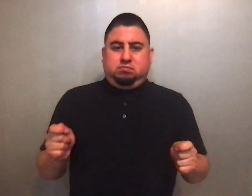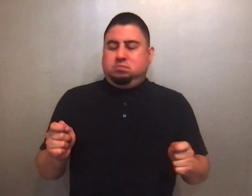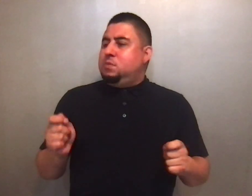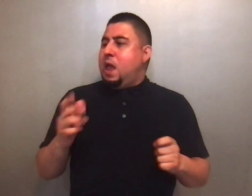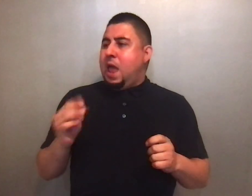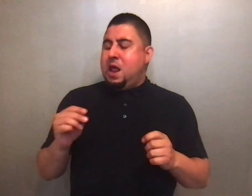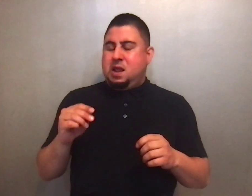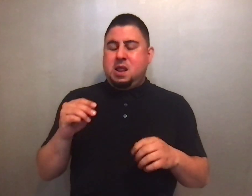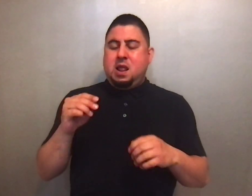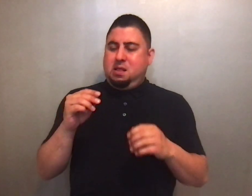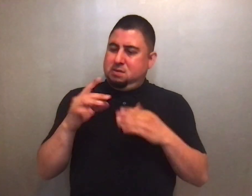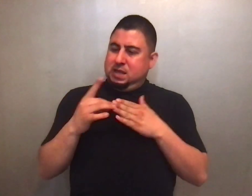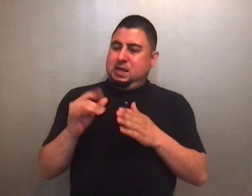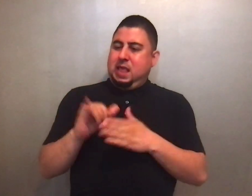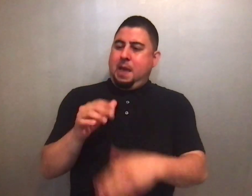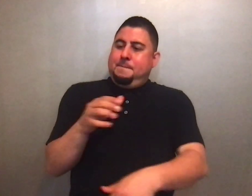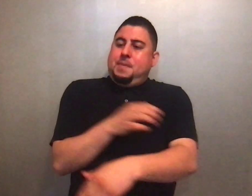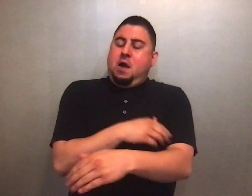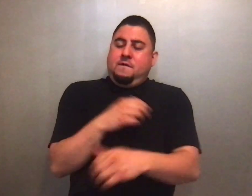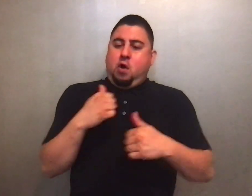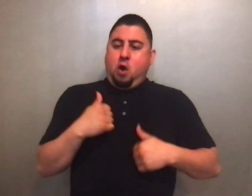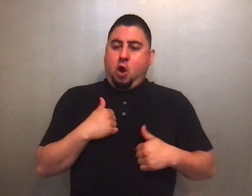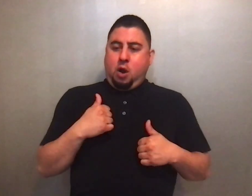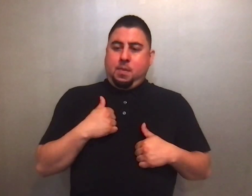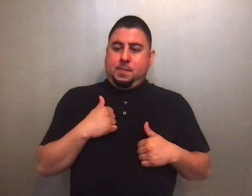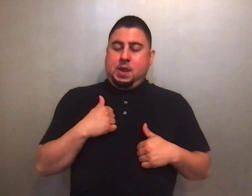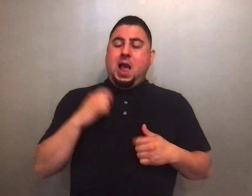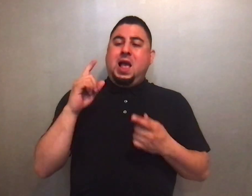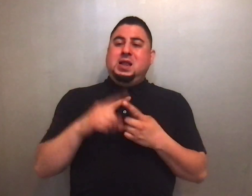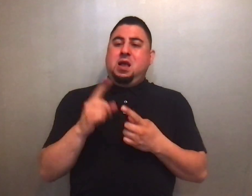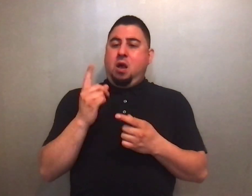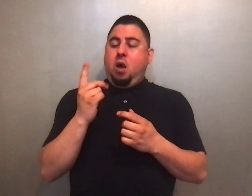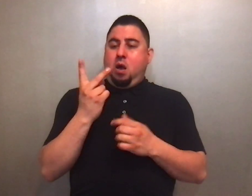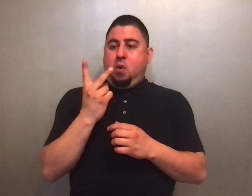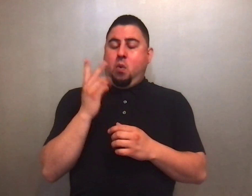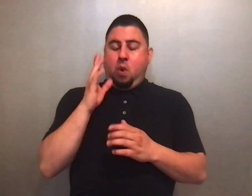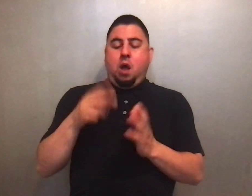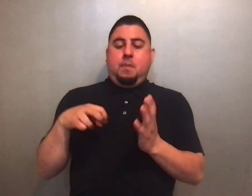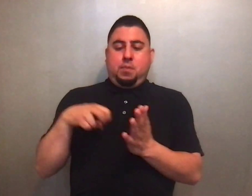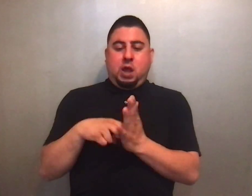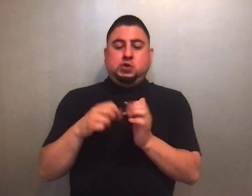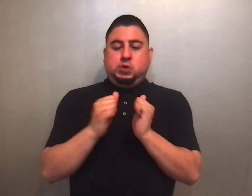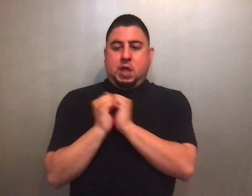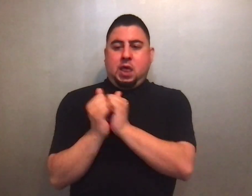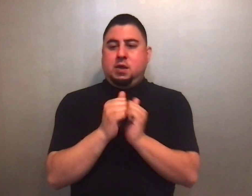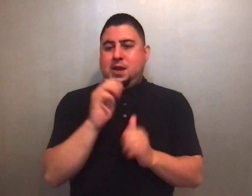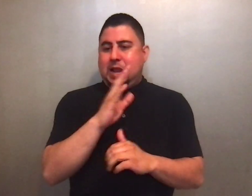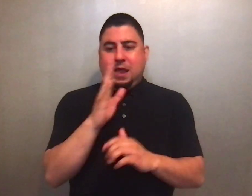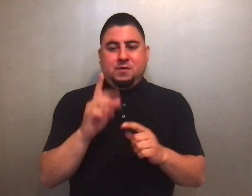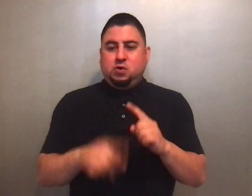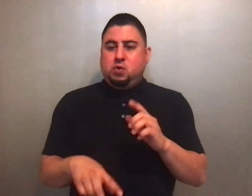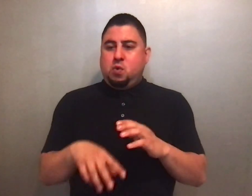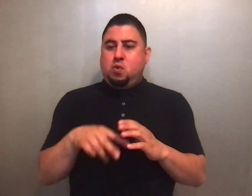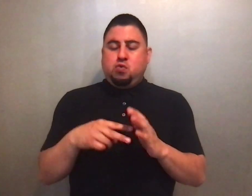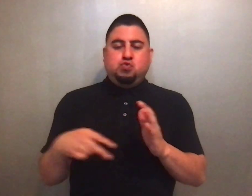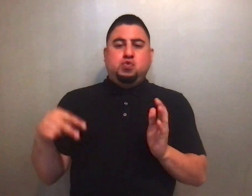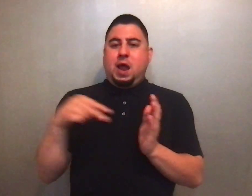till they lay prostrate together, never to rise, snuffed out and quenched like a wick.